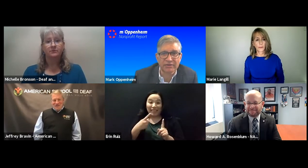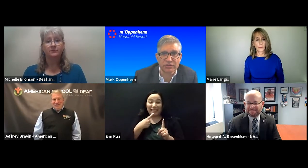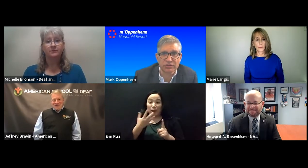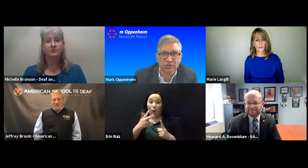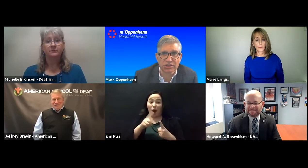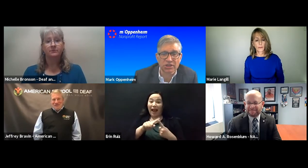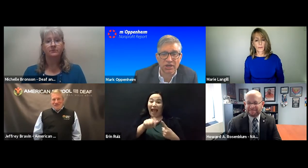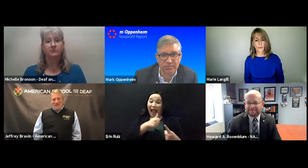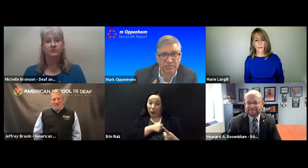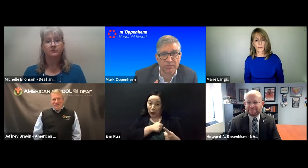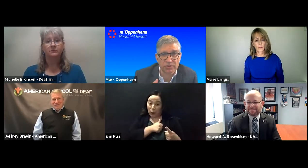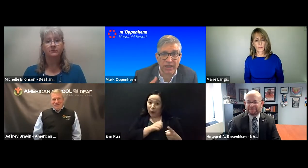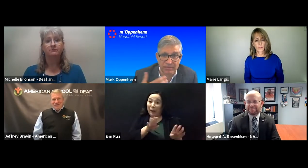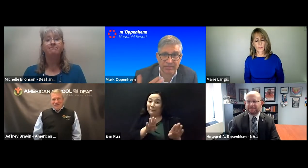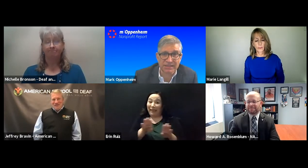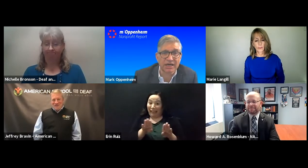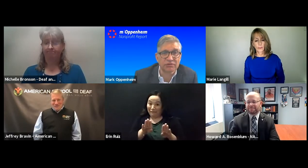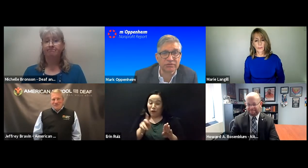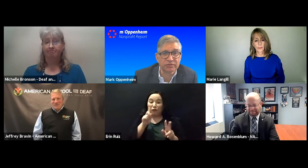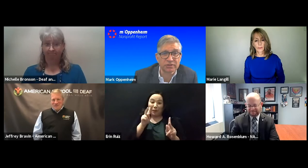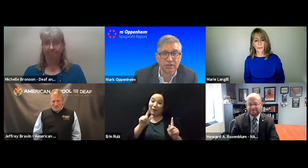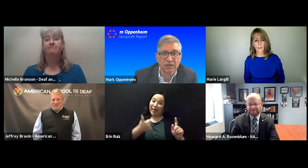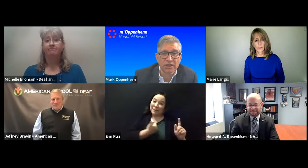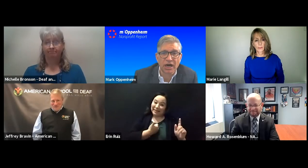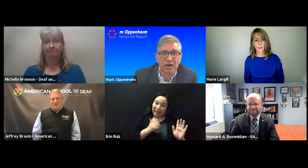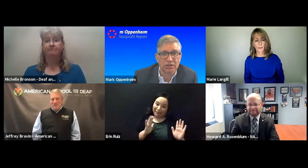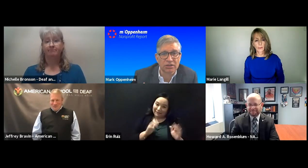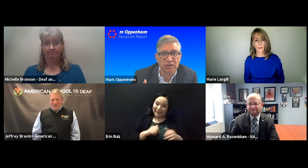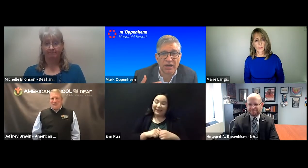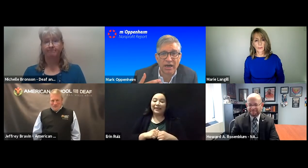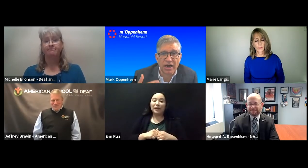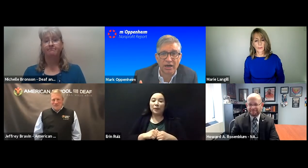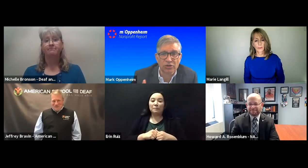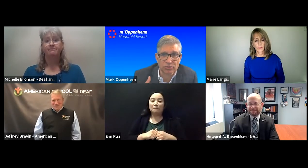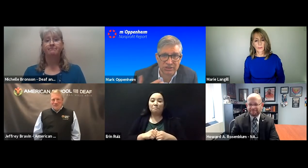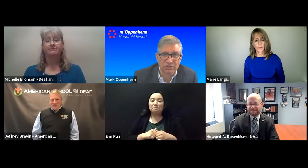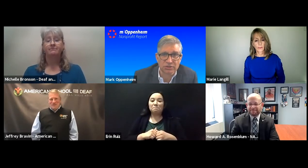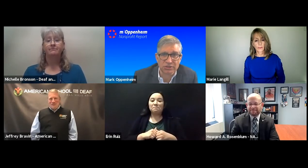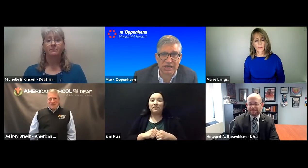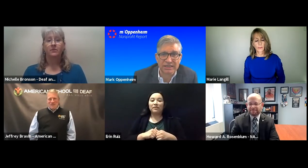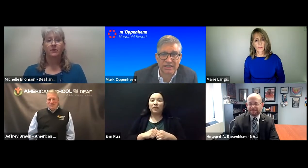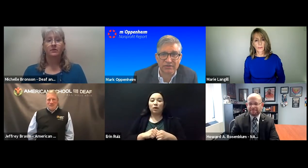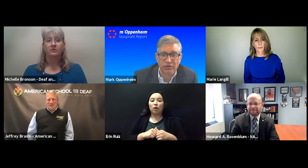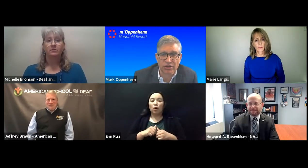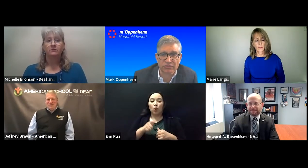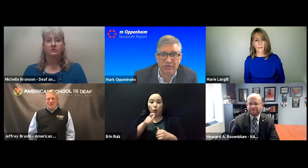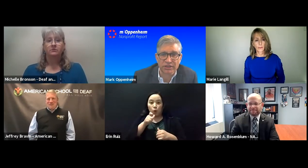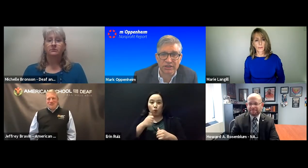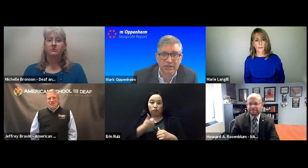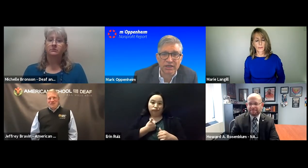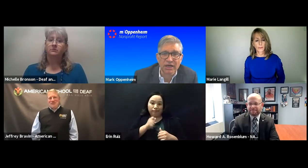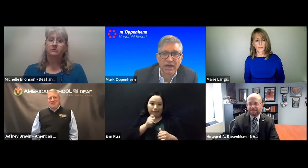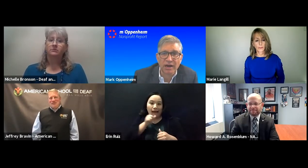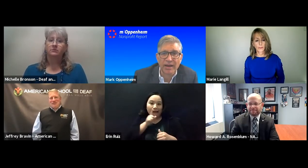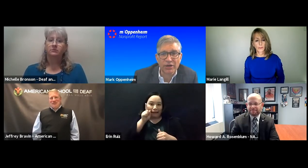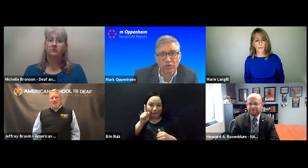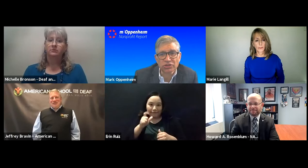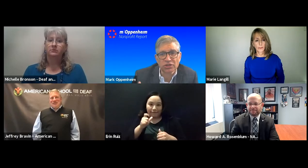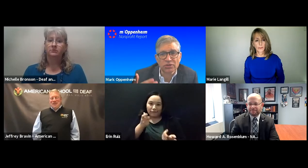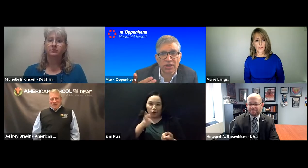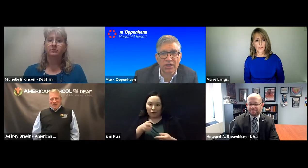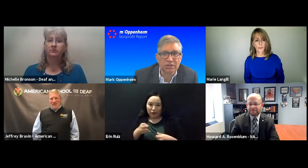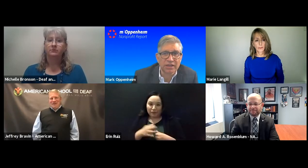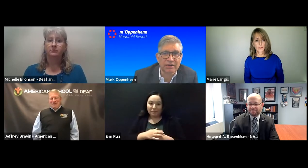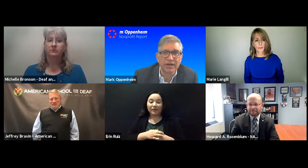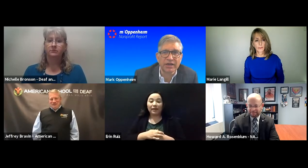and behaviors of people like myself who is who is not deaf or hard of hearing. And